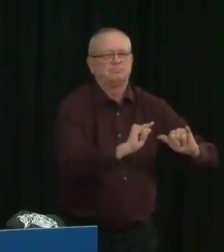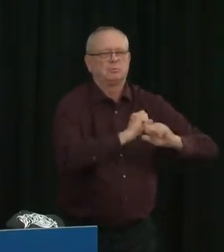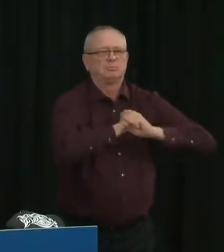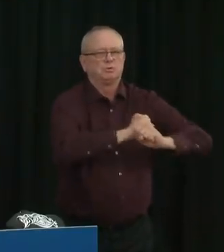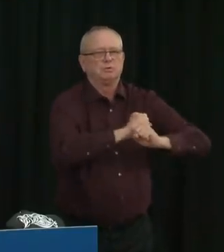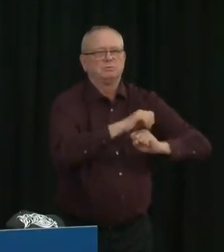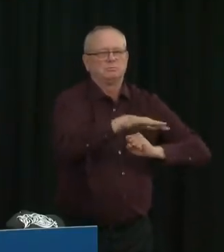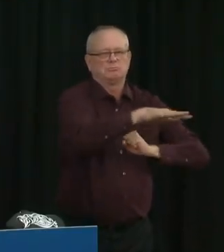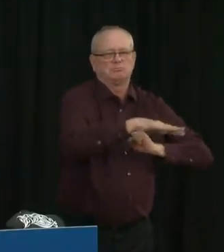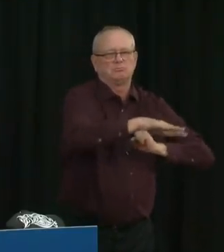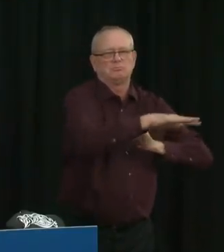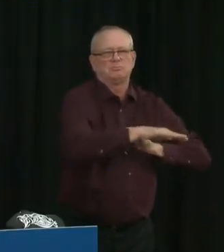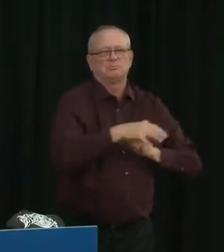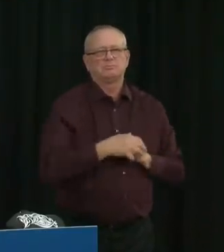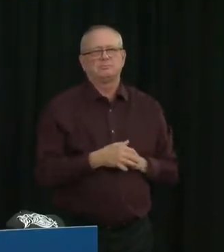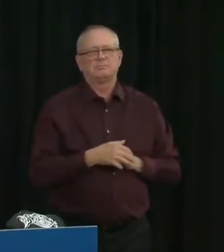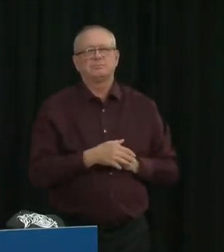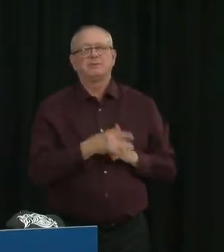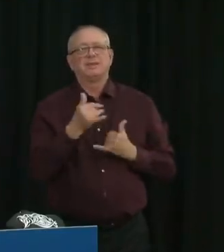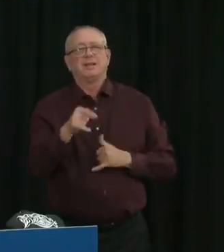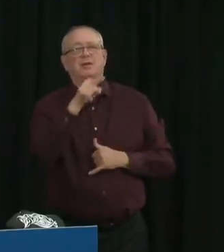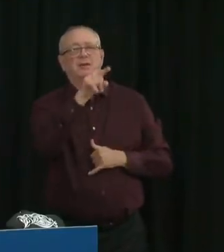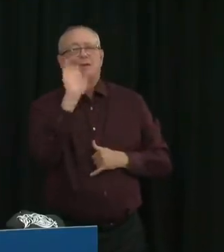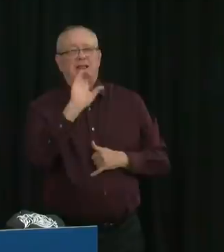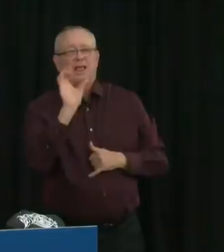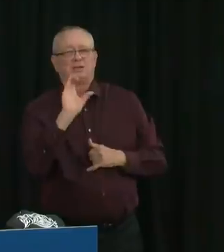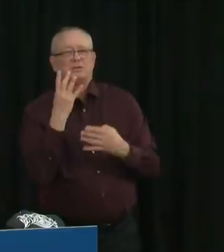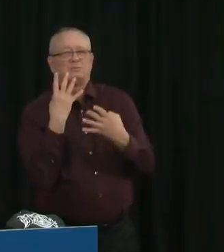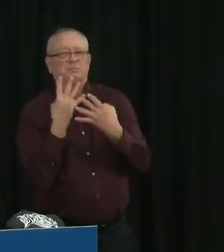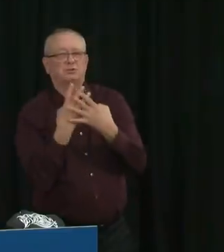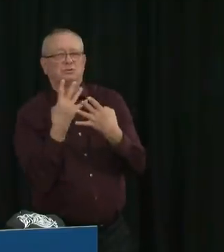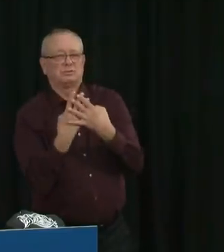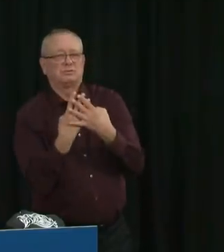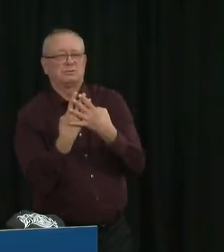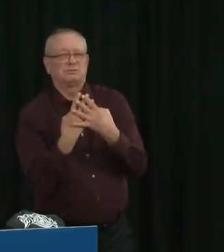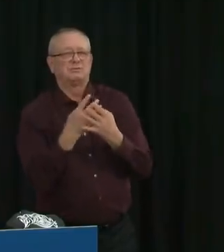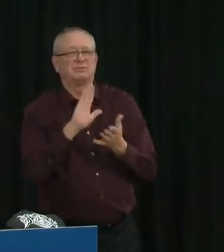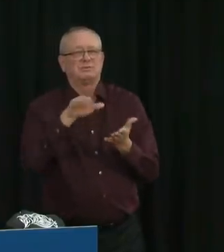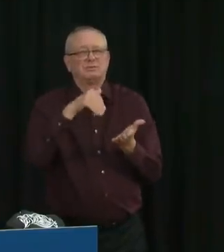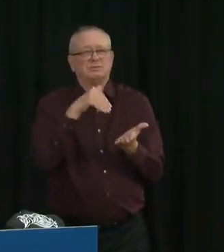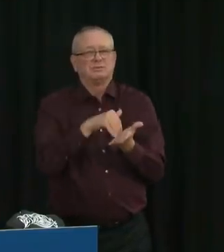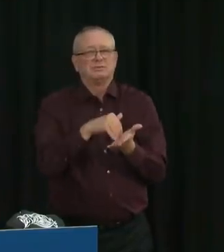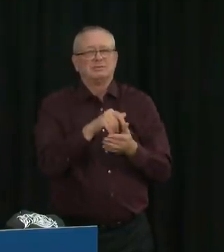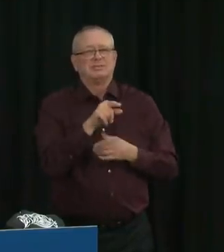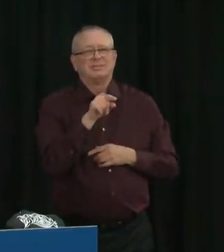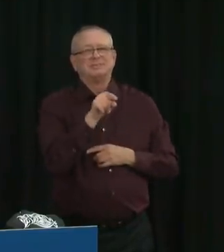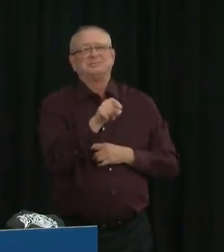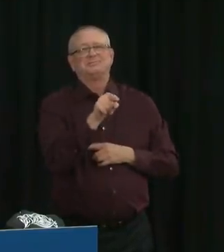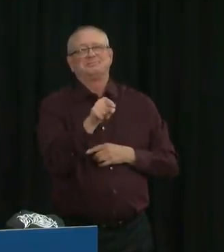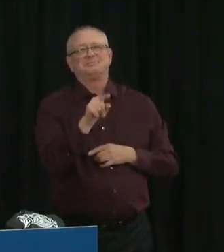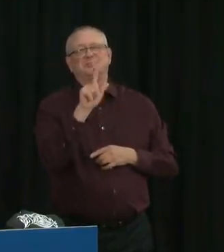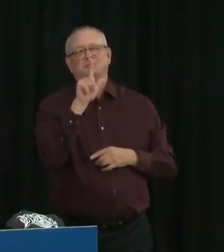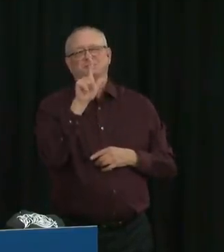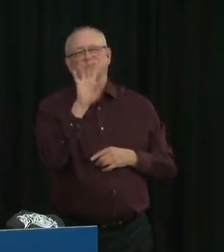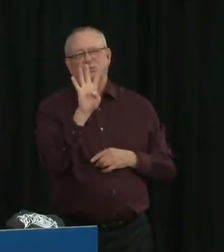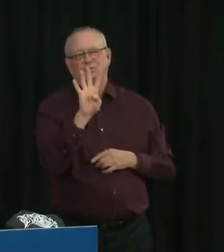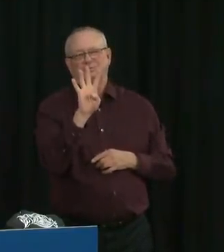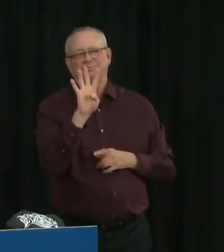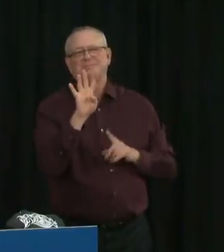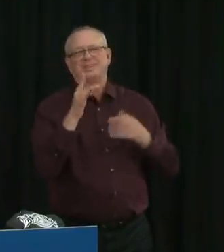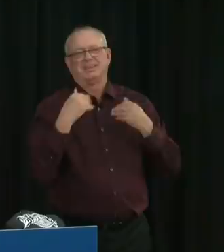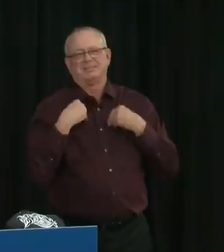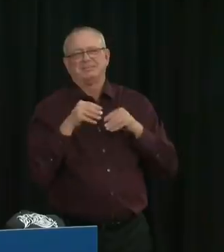an outbreak at the Calgary Correctional Centre. To date, 24 cases are linked to this outbreak, including 20